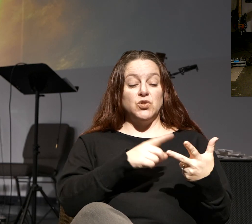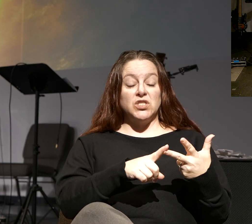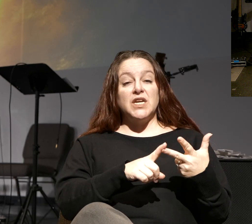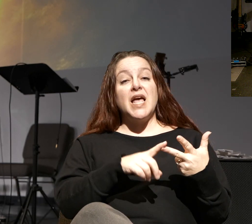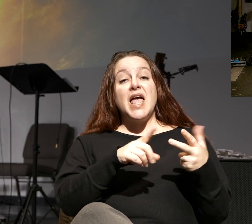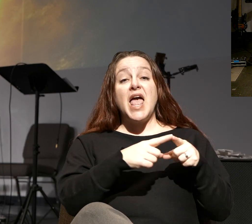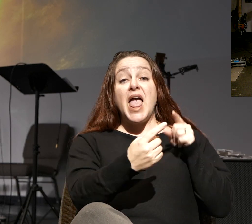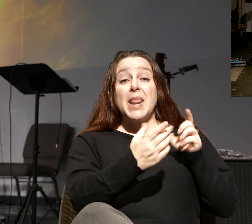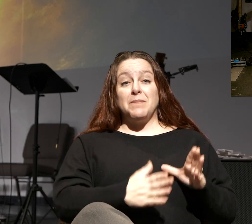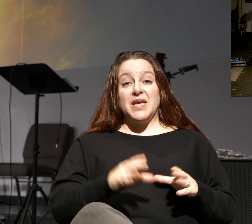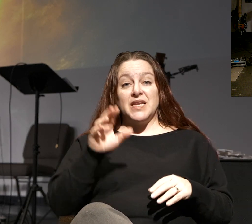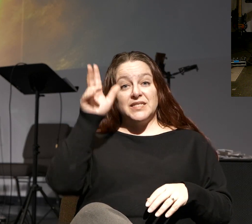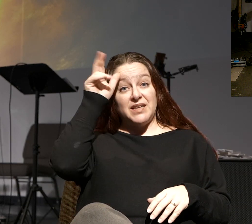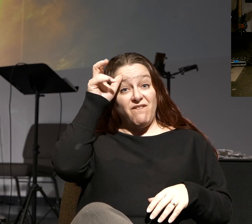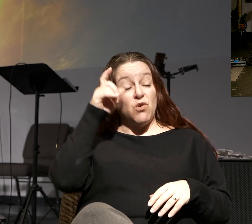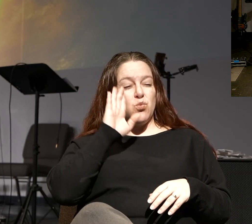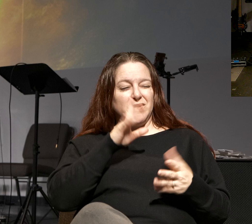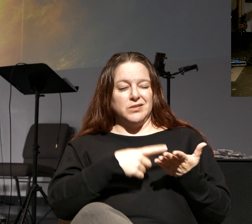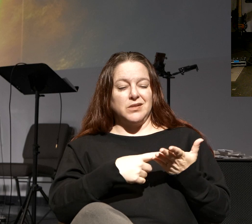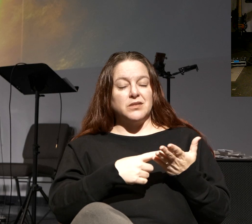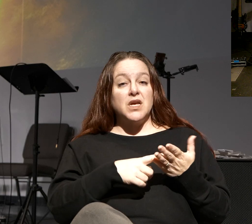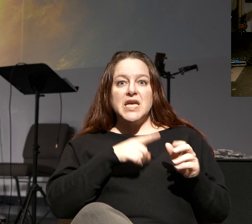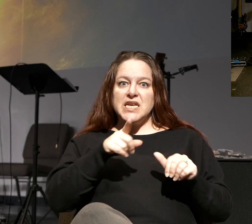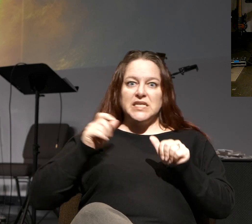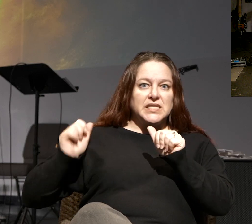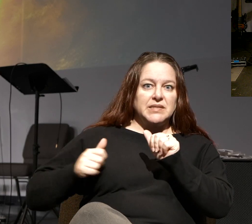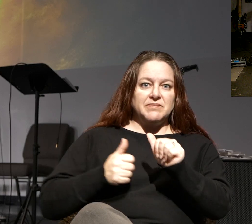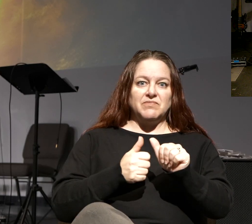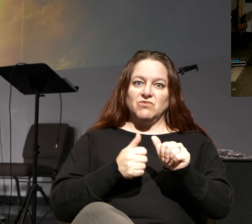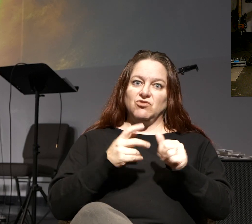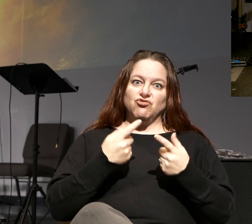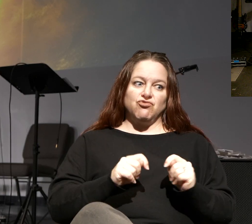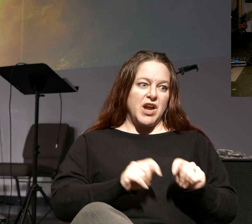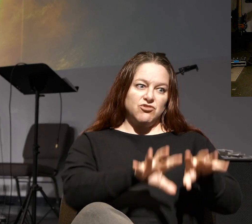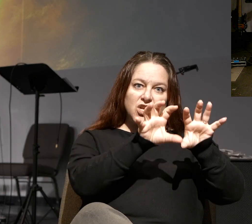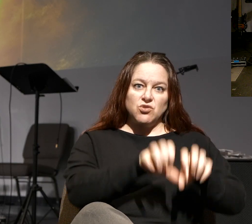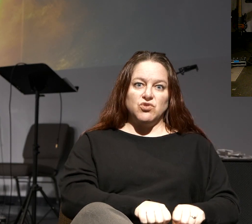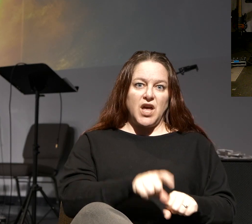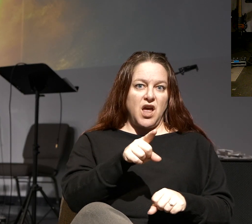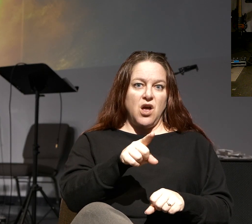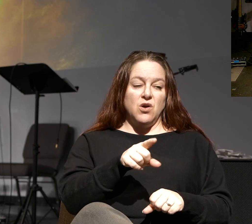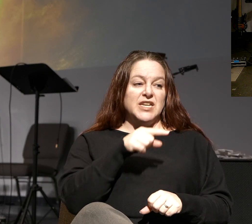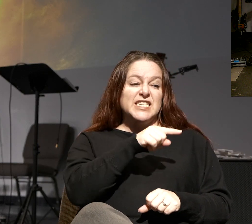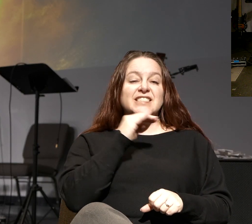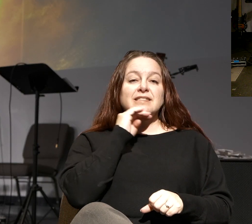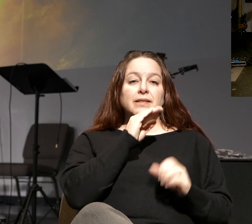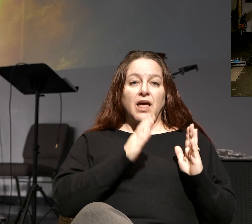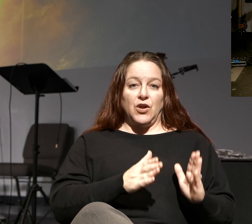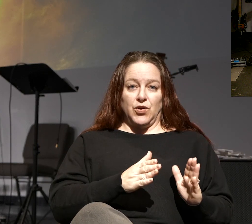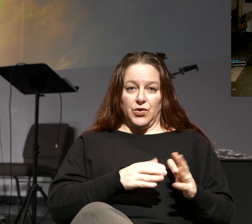the devil. We'll talk about him in a minute. He's coming after you. He's trying to take you down. And he's a liar.